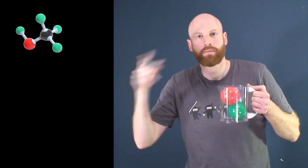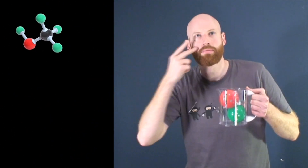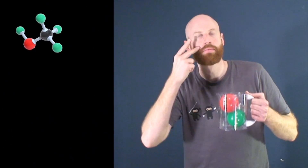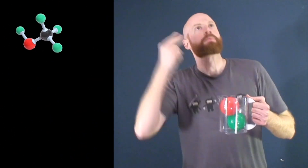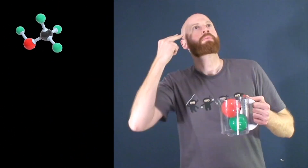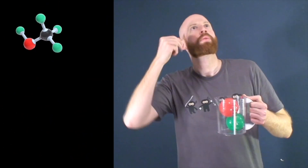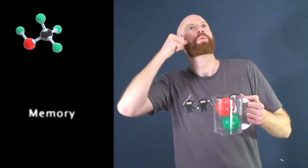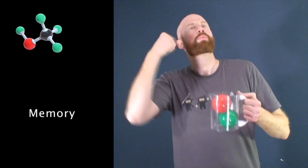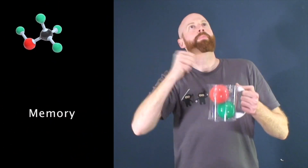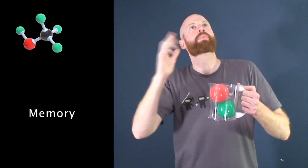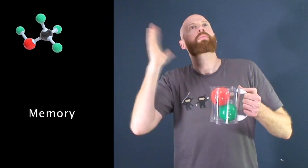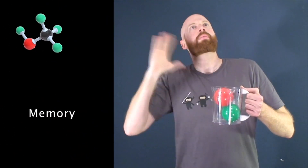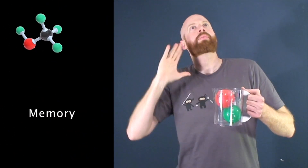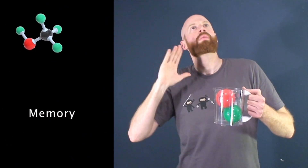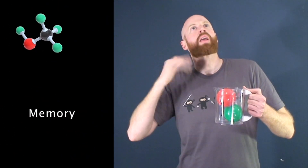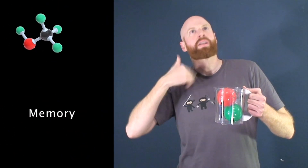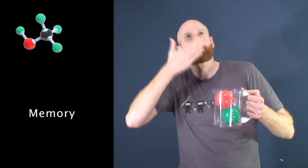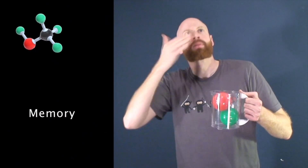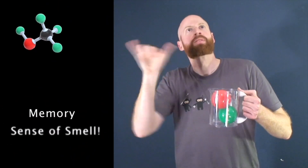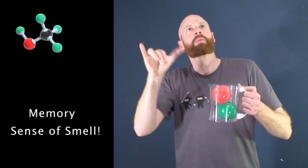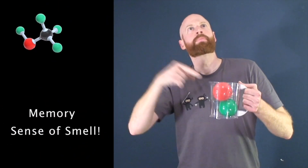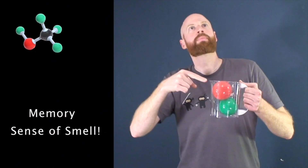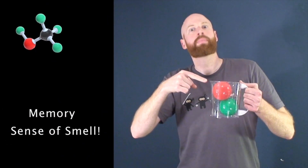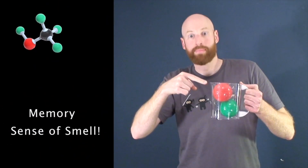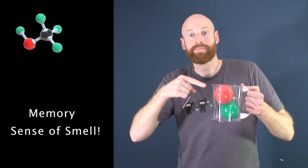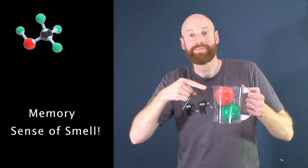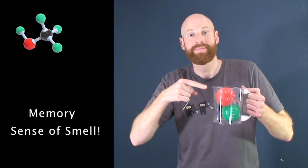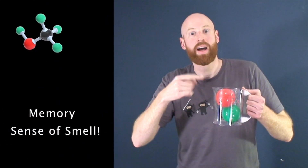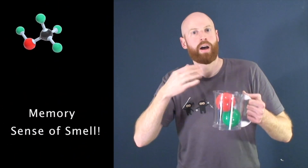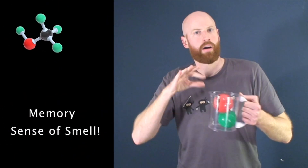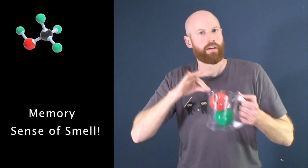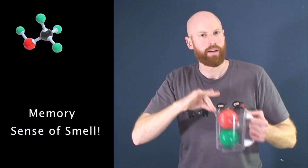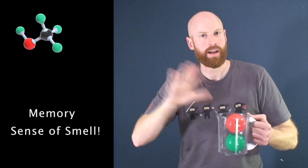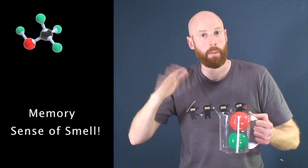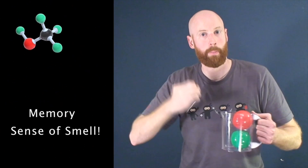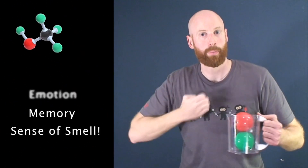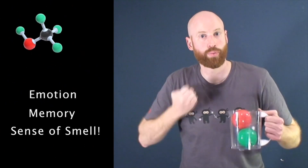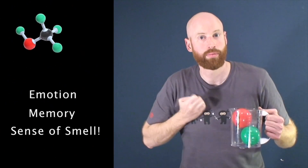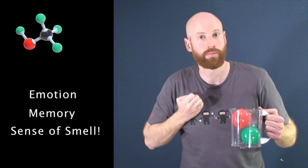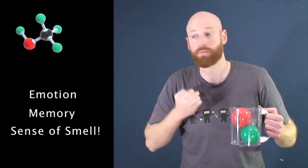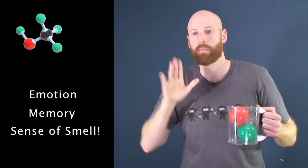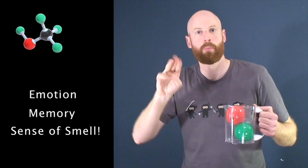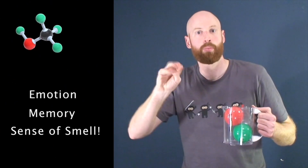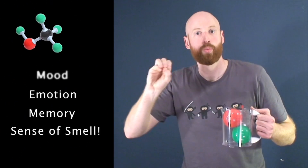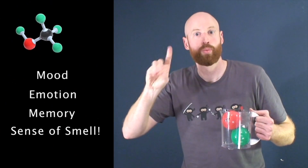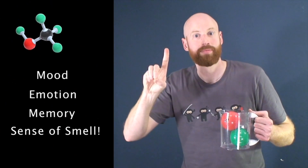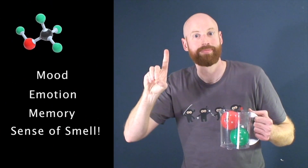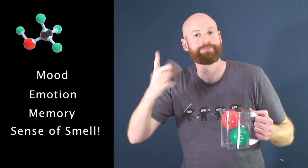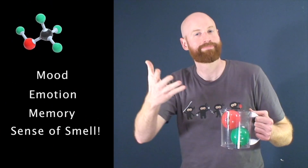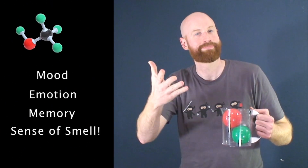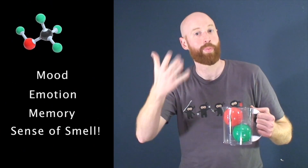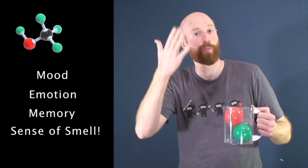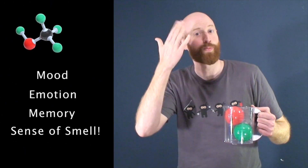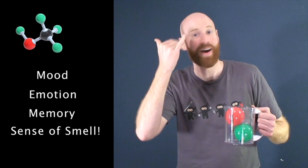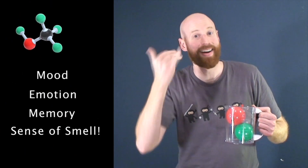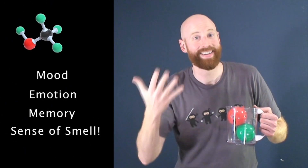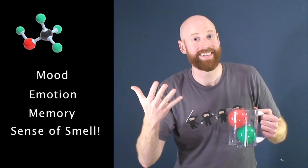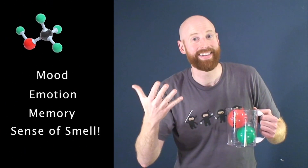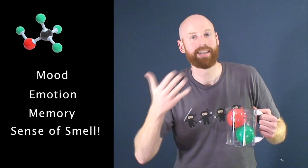he had last smelled it which also brought up a mood and an emotion all these things occurred because the sense of smell